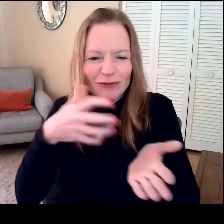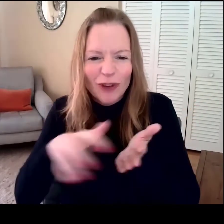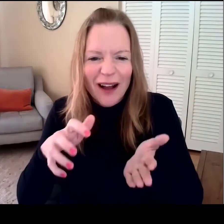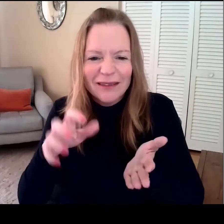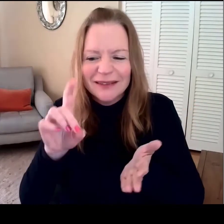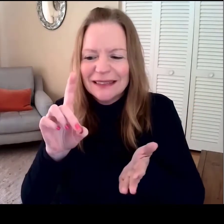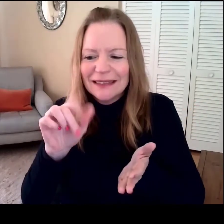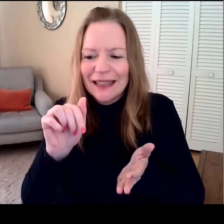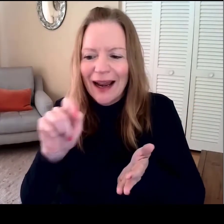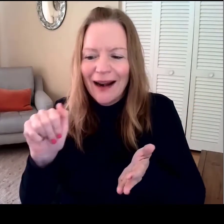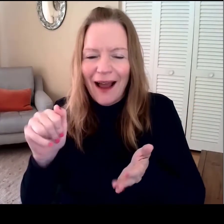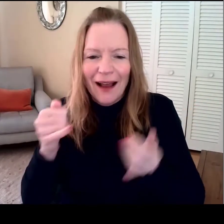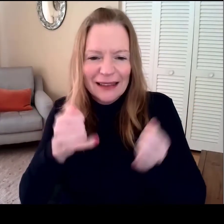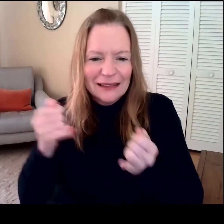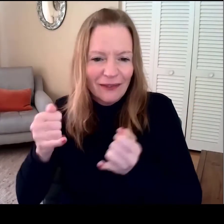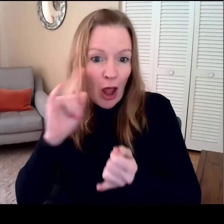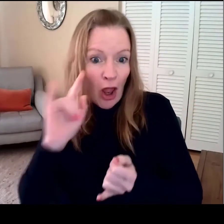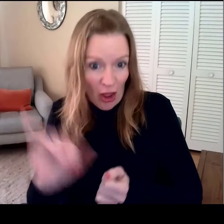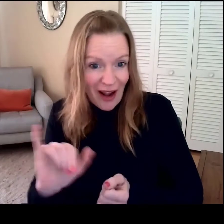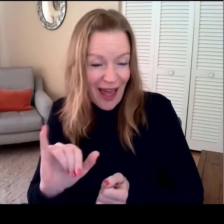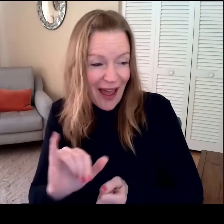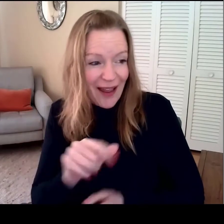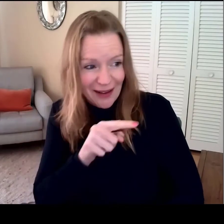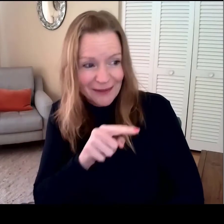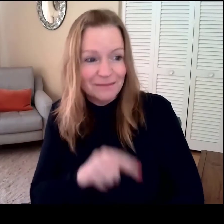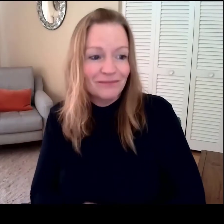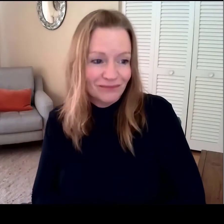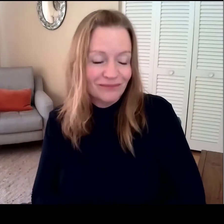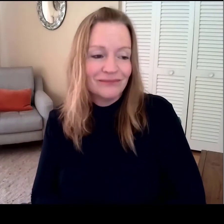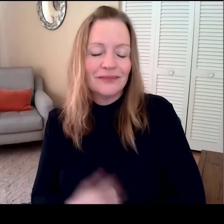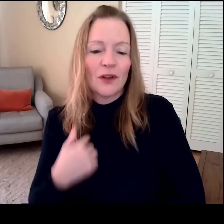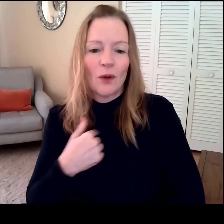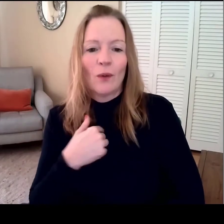This is what raw data looks like from individuals.